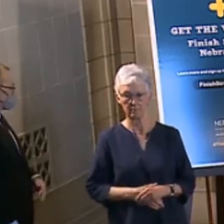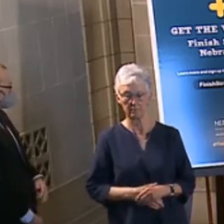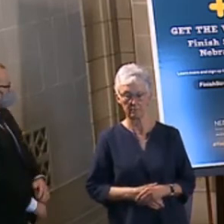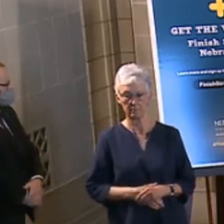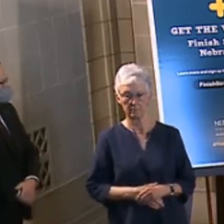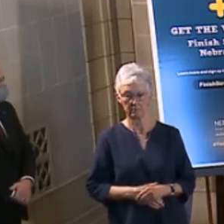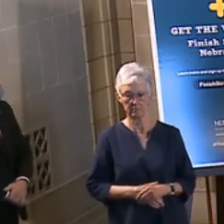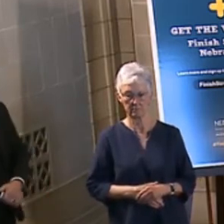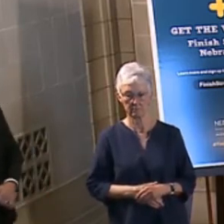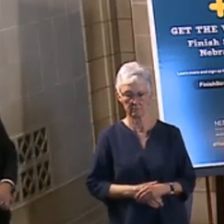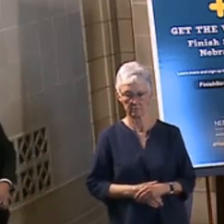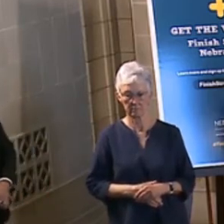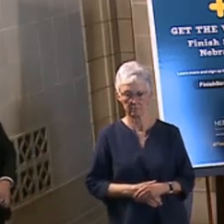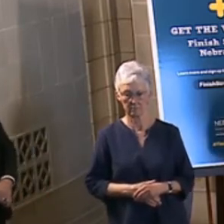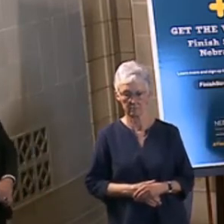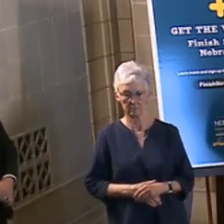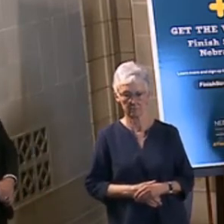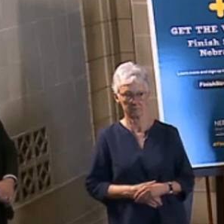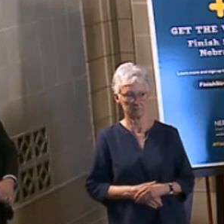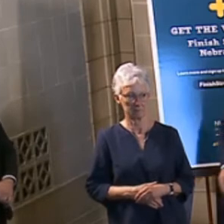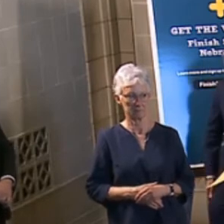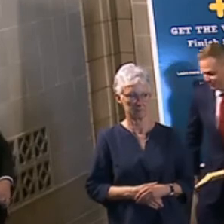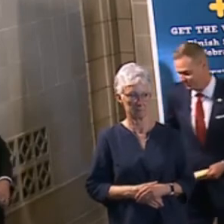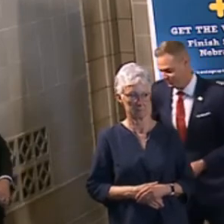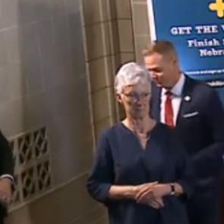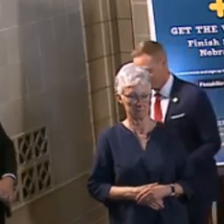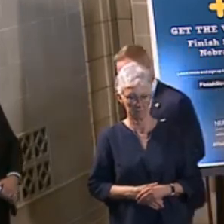All right. Perfect. Thank you. Thank you, Senator.